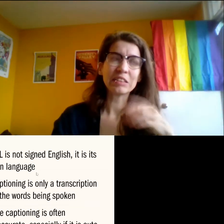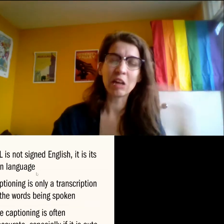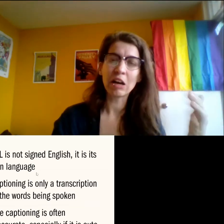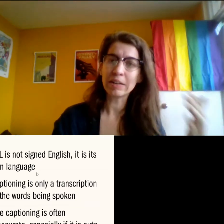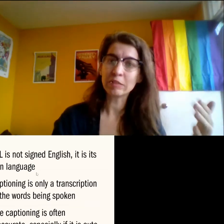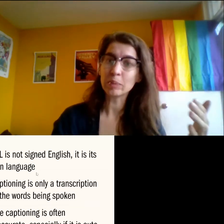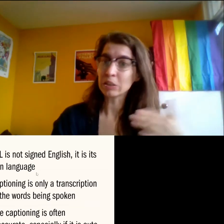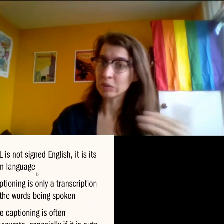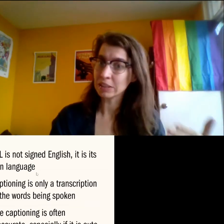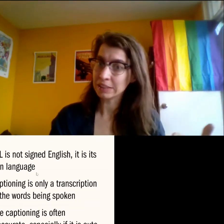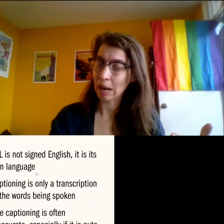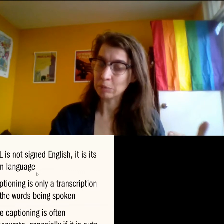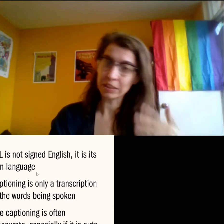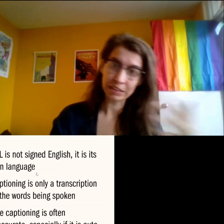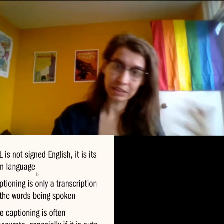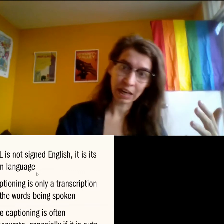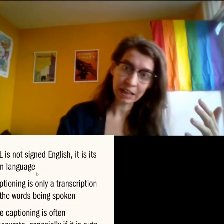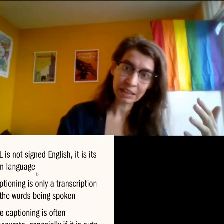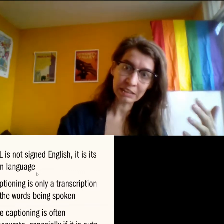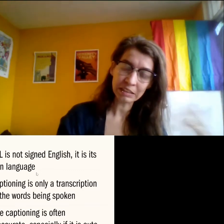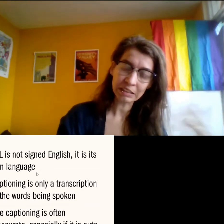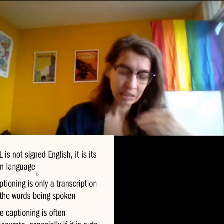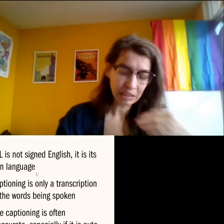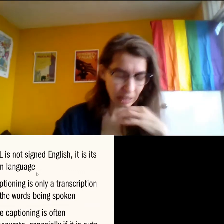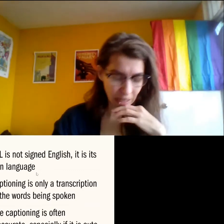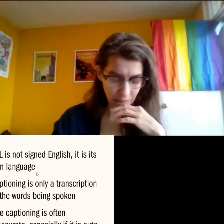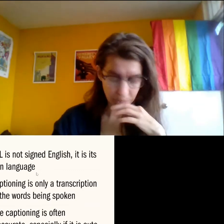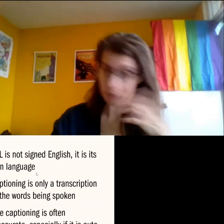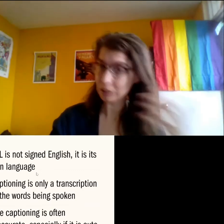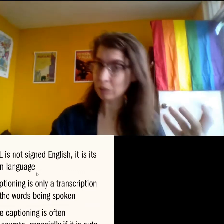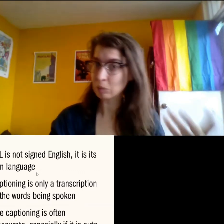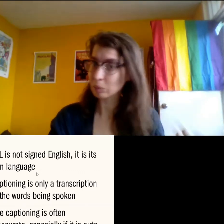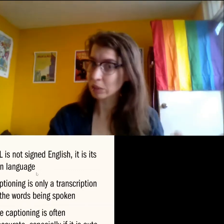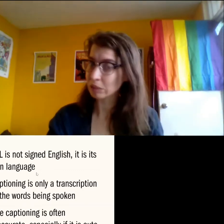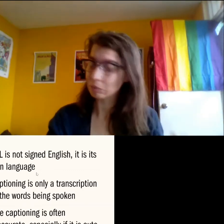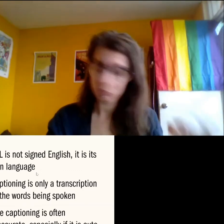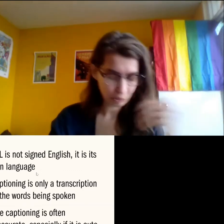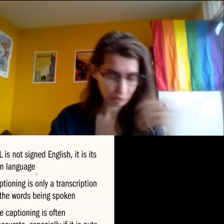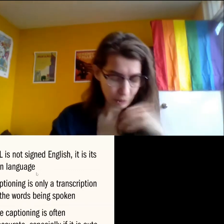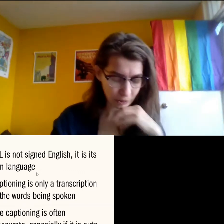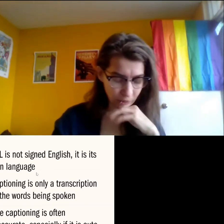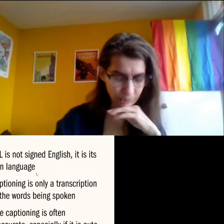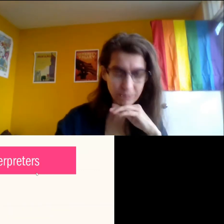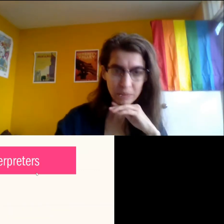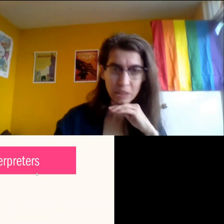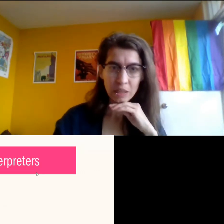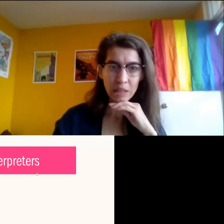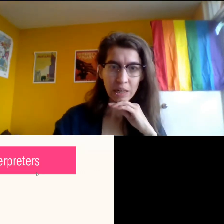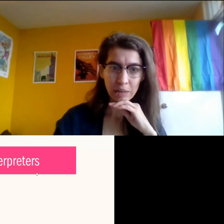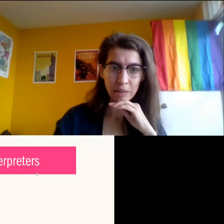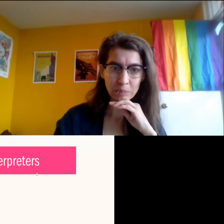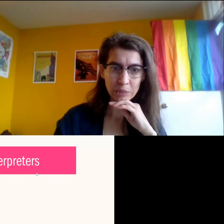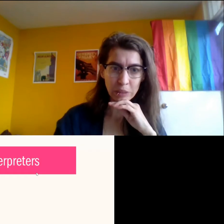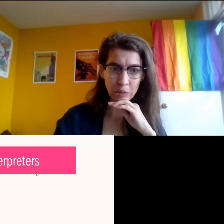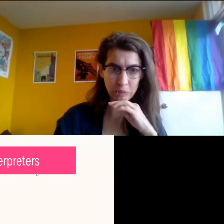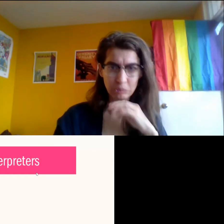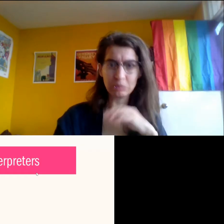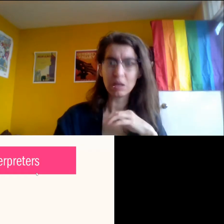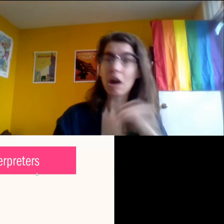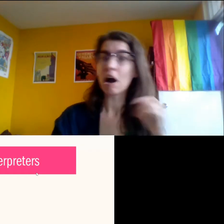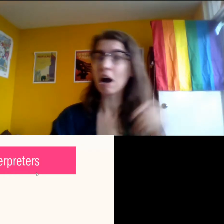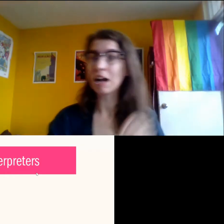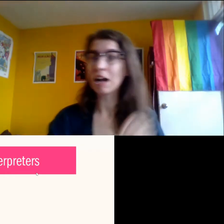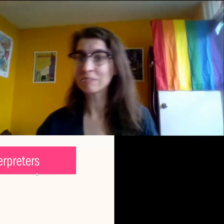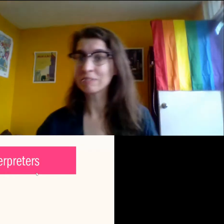and not everybody who needs captioning signs. Um, so we, we use both. Um, so, oh,